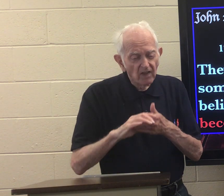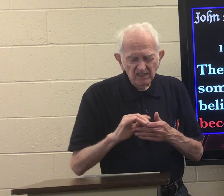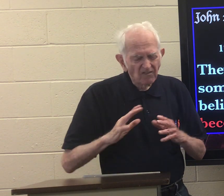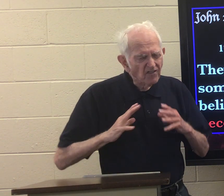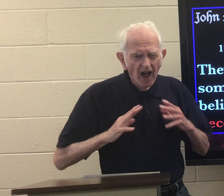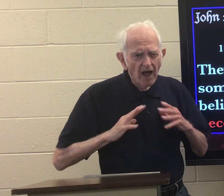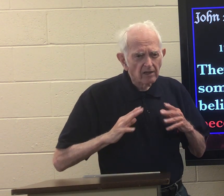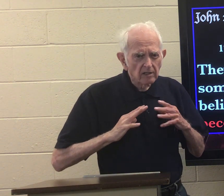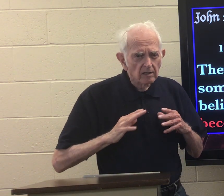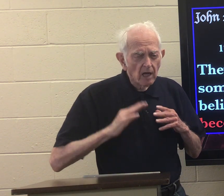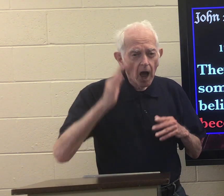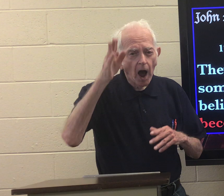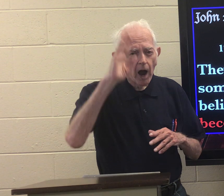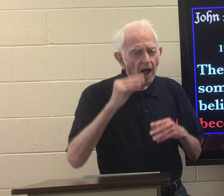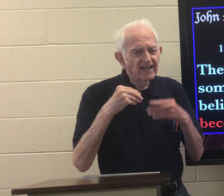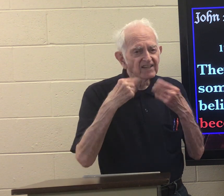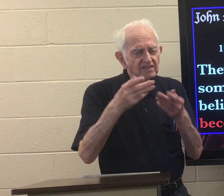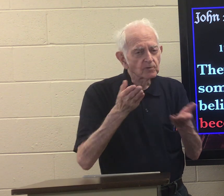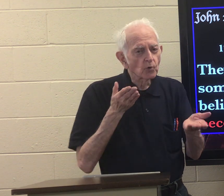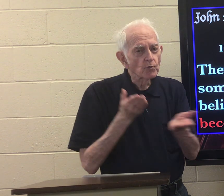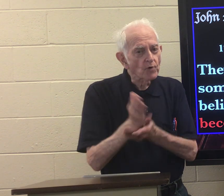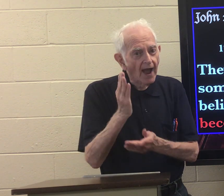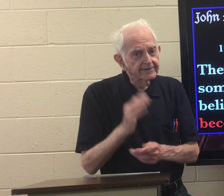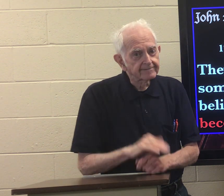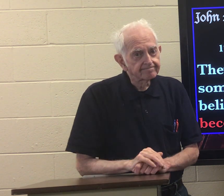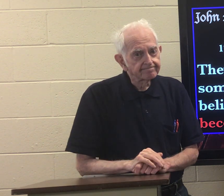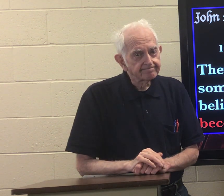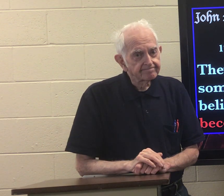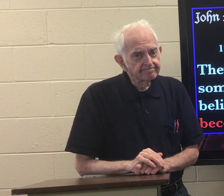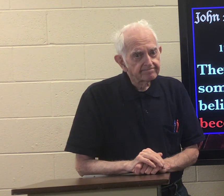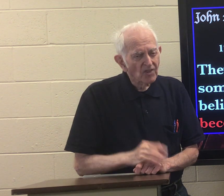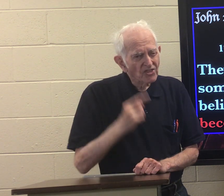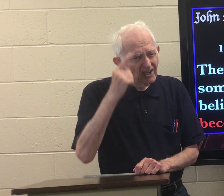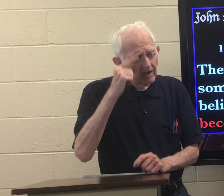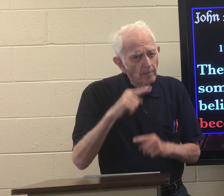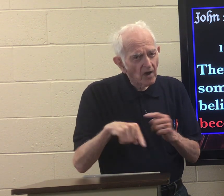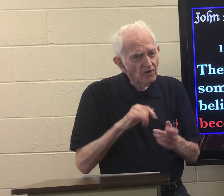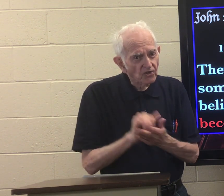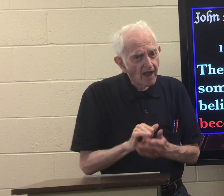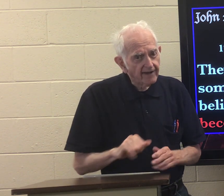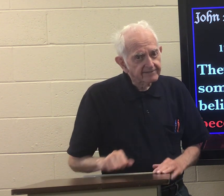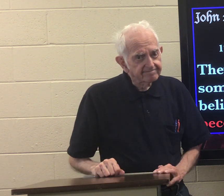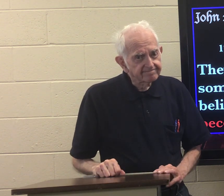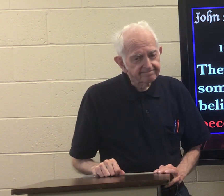if you believe that's fine God gives you the right think about that